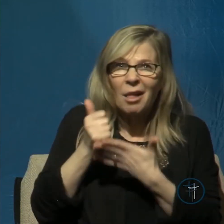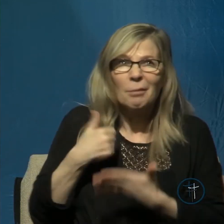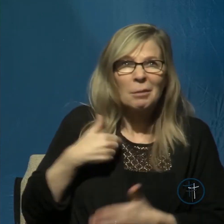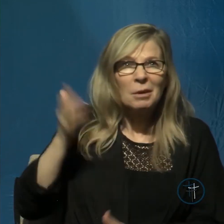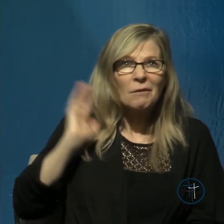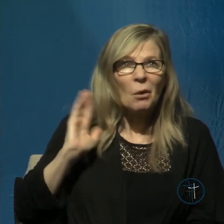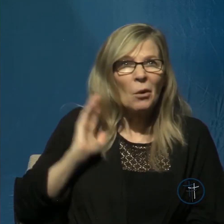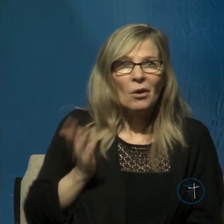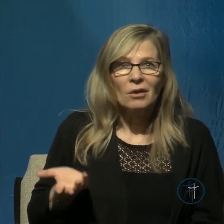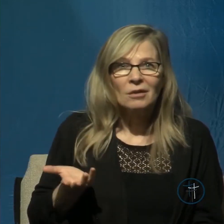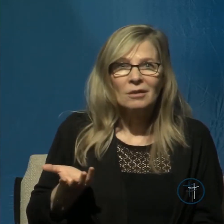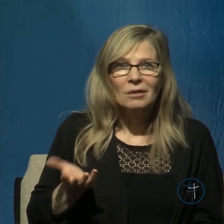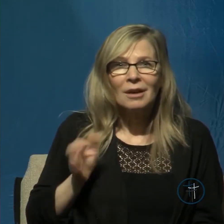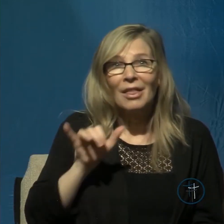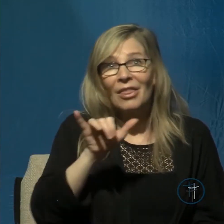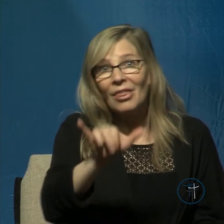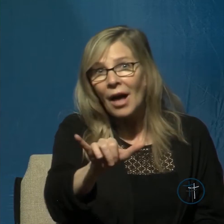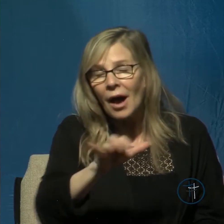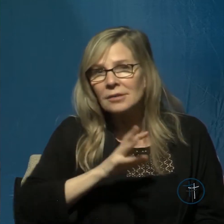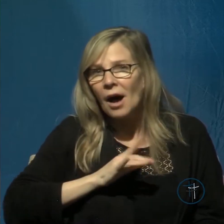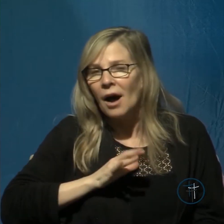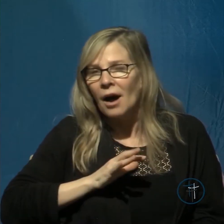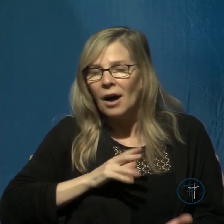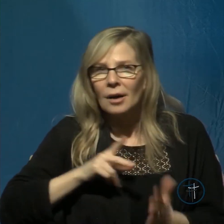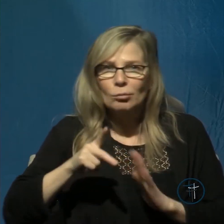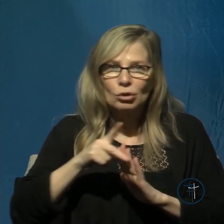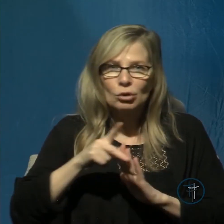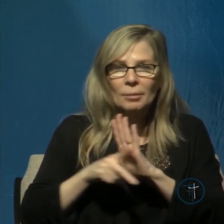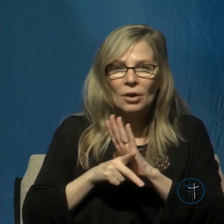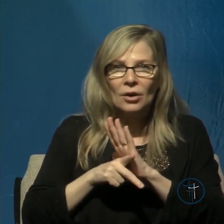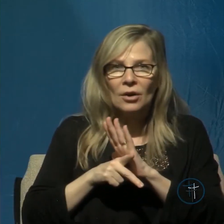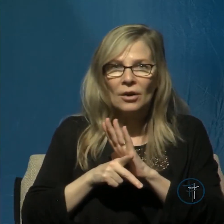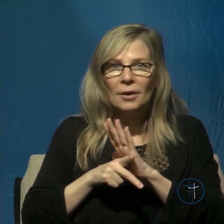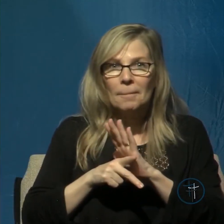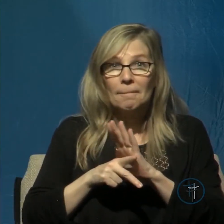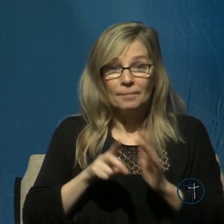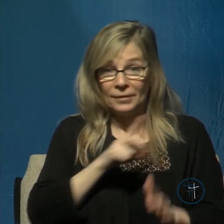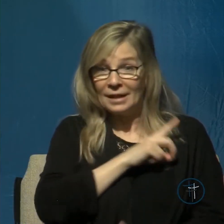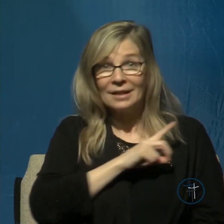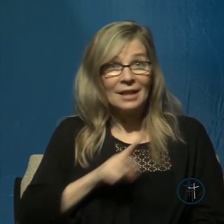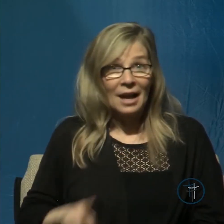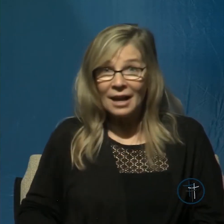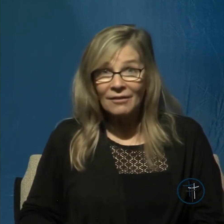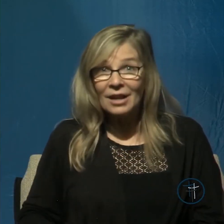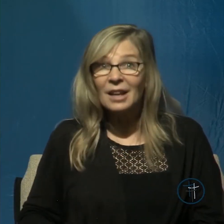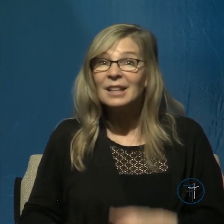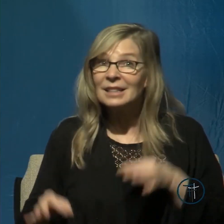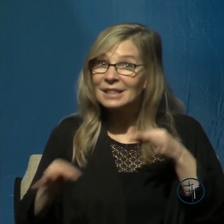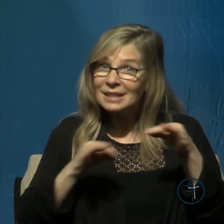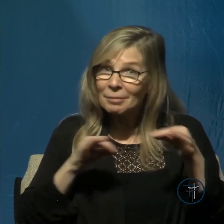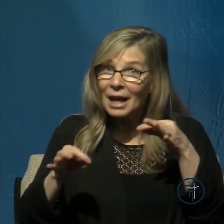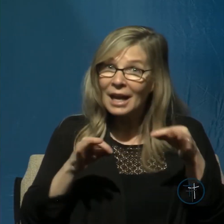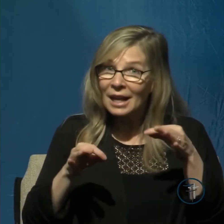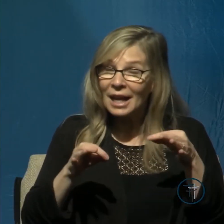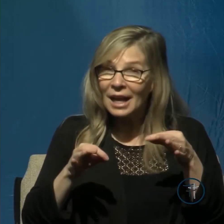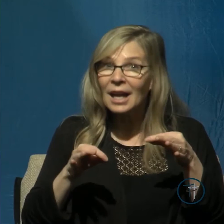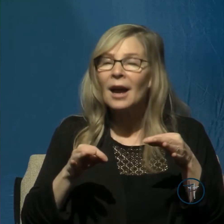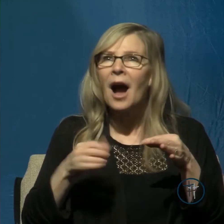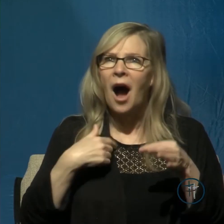principle see what David is telling us here is that based on how he has seen God work in his life